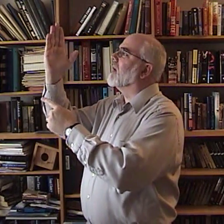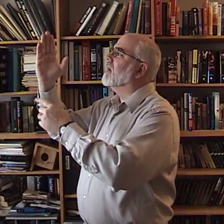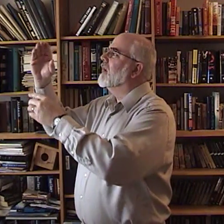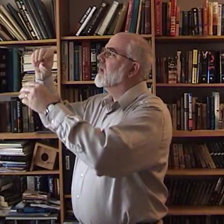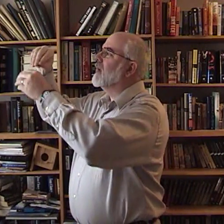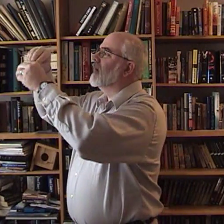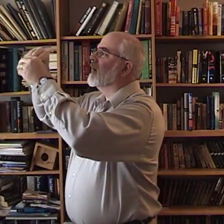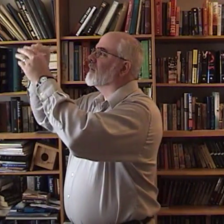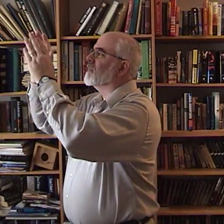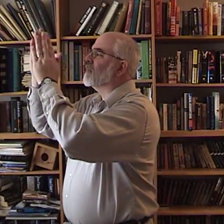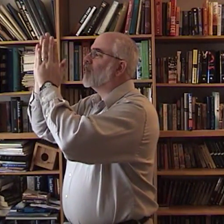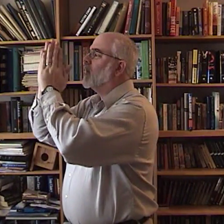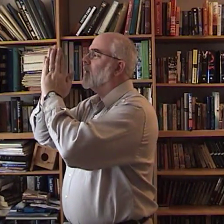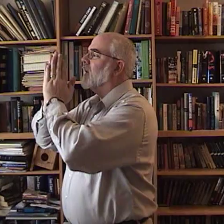in prayer.